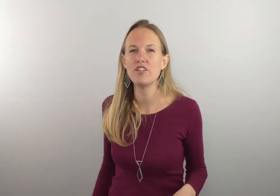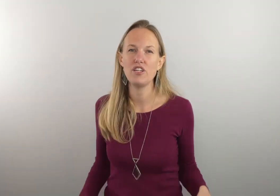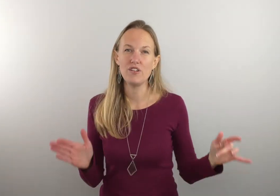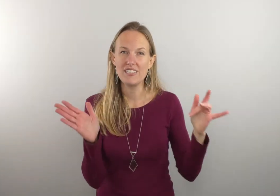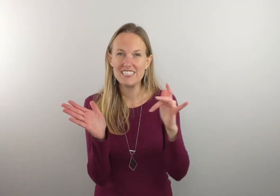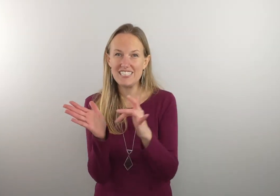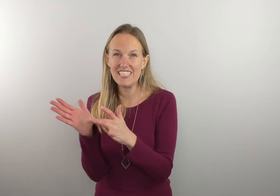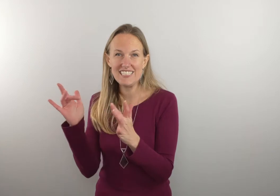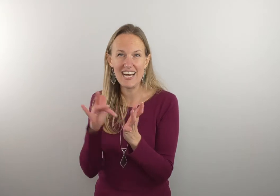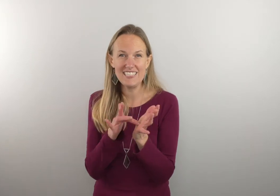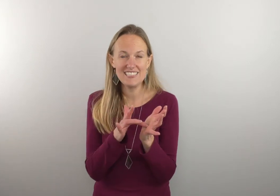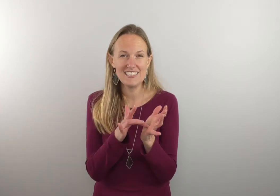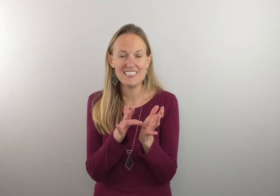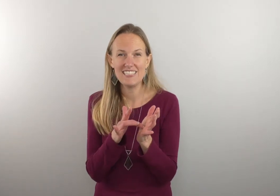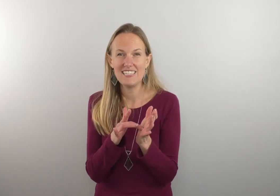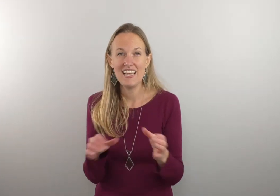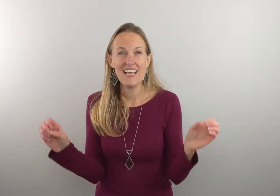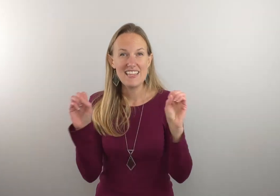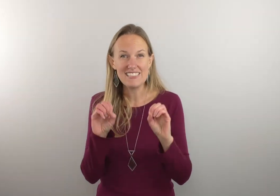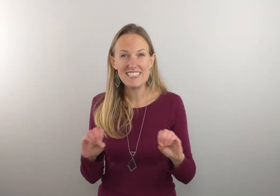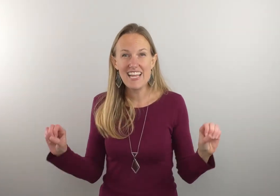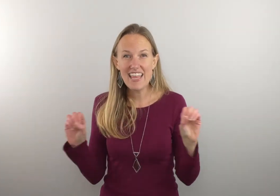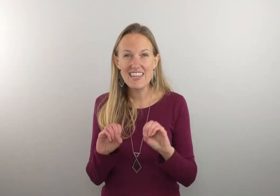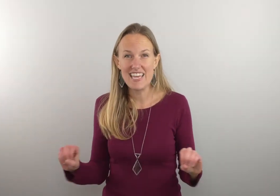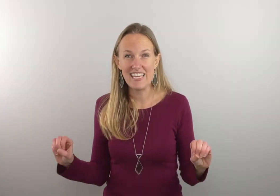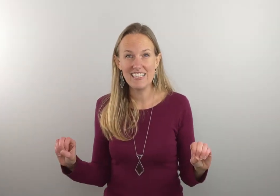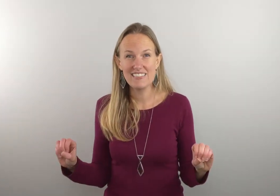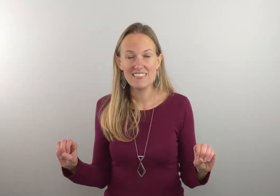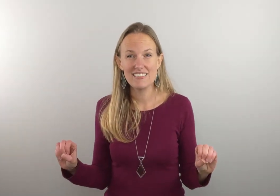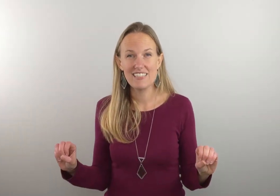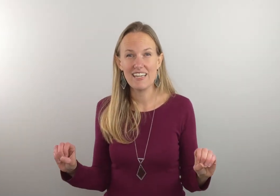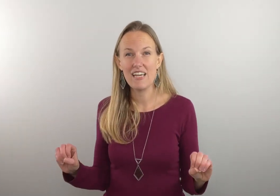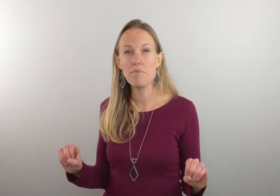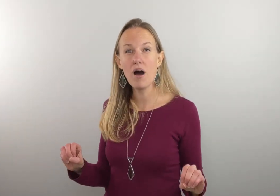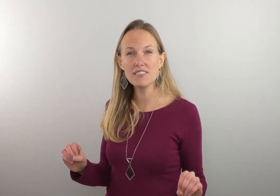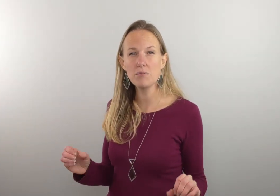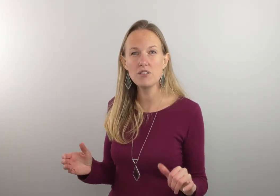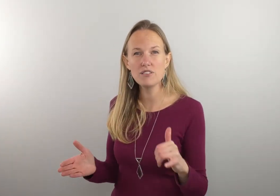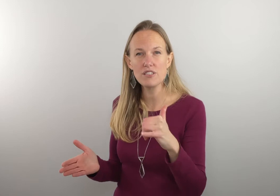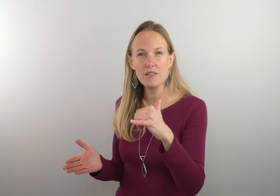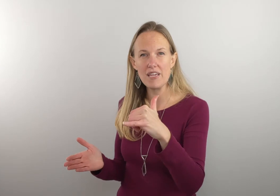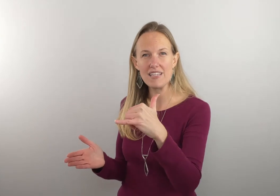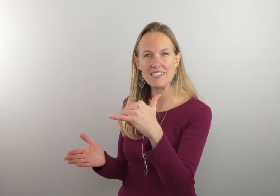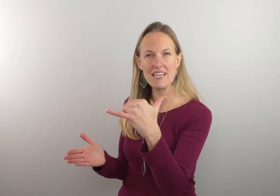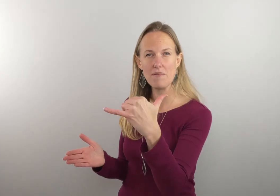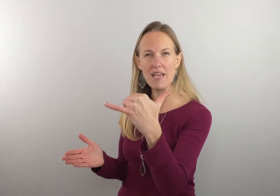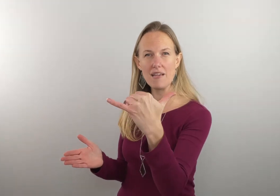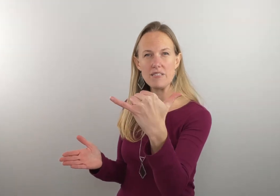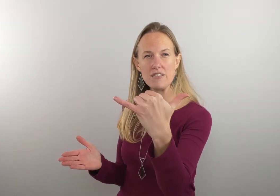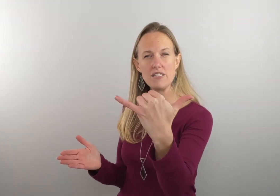you Jesus there's nothing impossible so you're going to make that same hand position you did